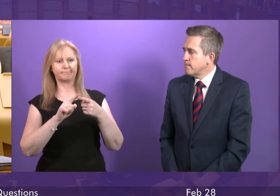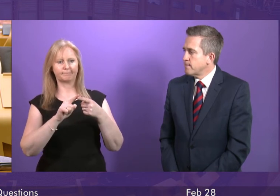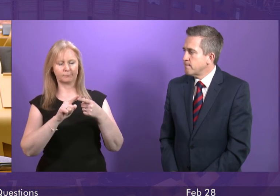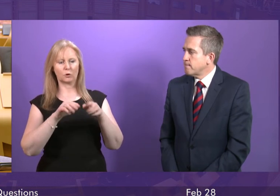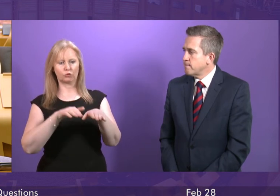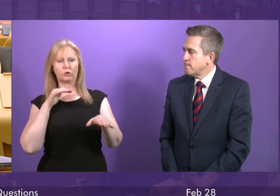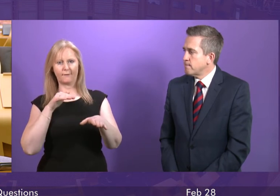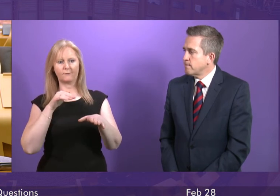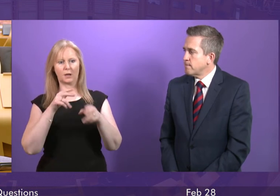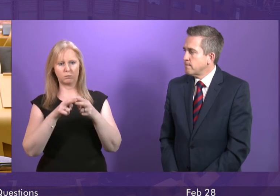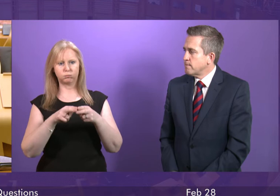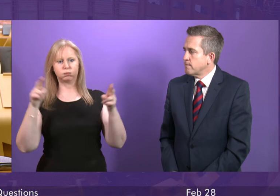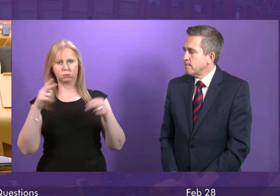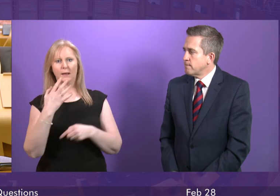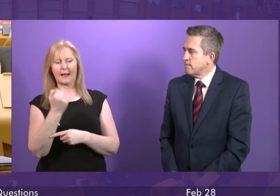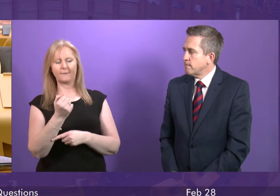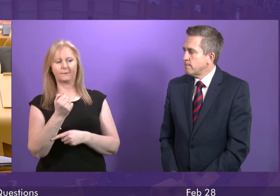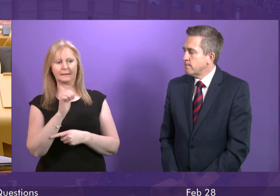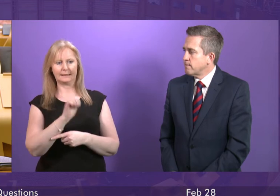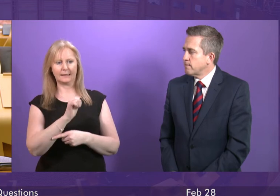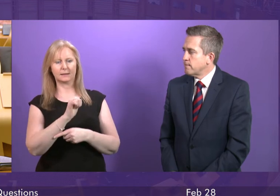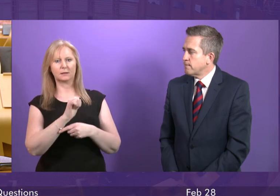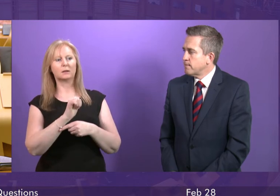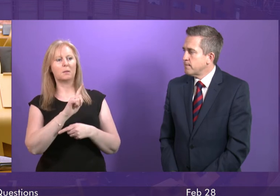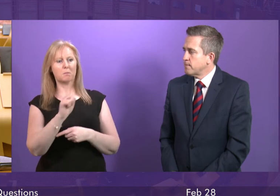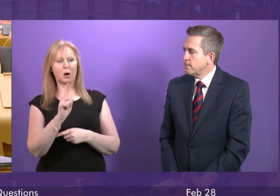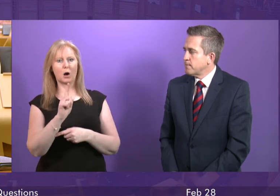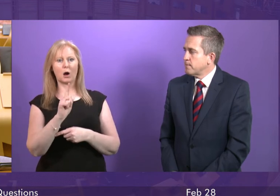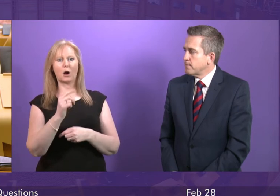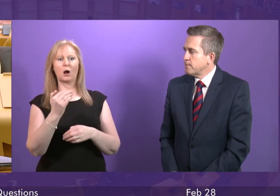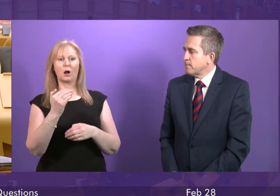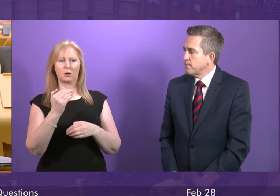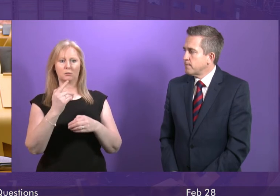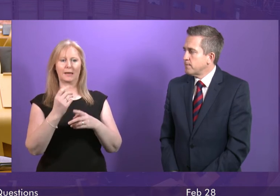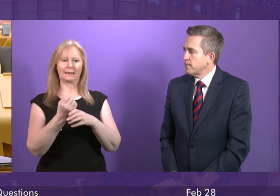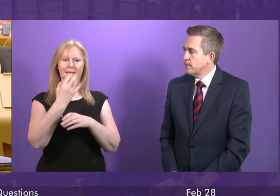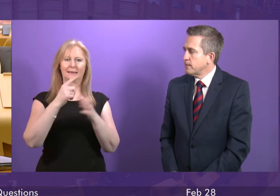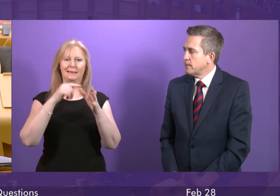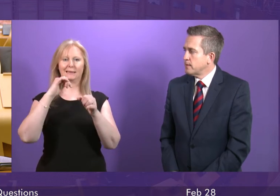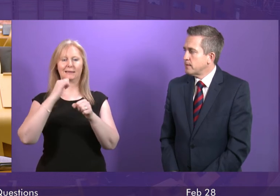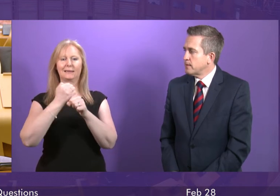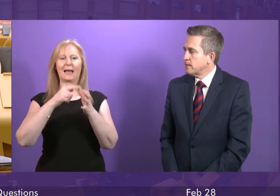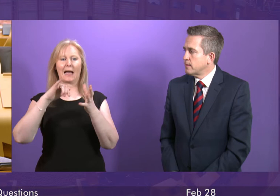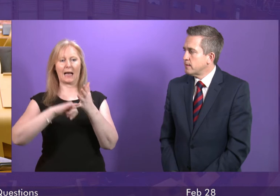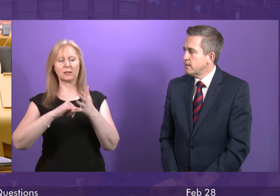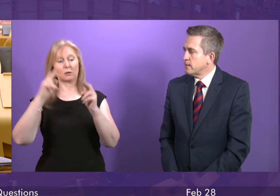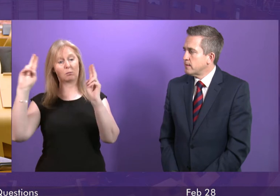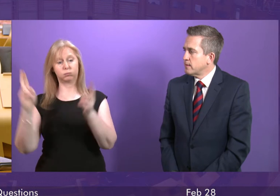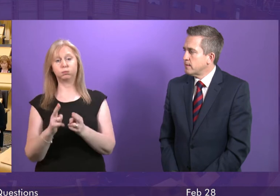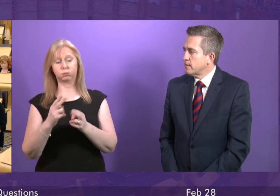and I will return to that. But it is worth noting that greenhouse gas emissions from road transport are lower now than they were in 2007. In